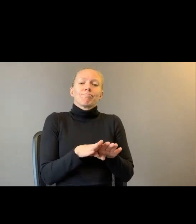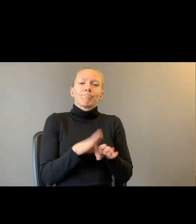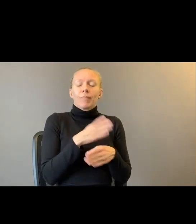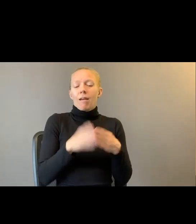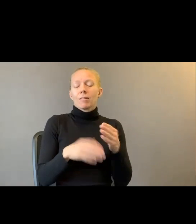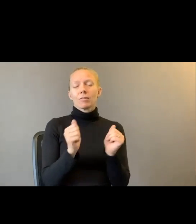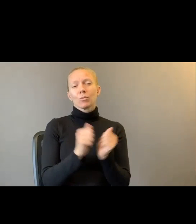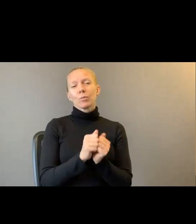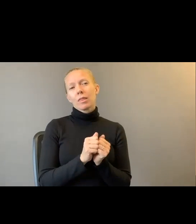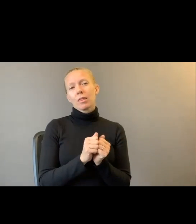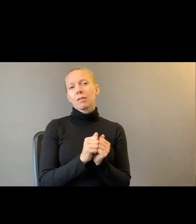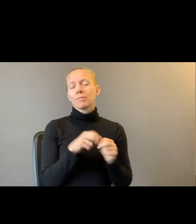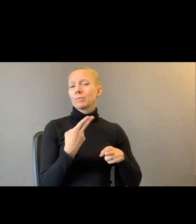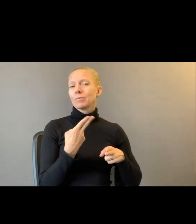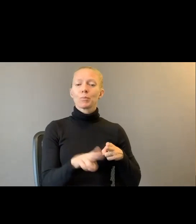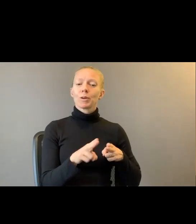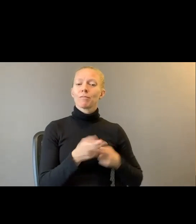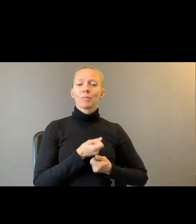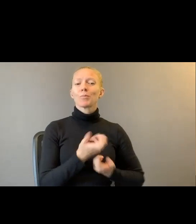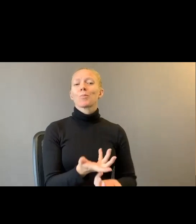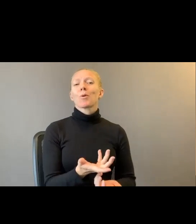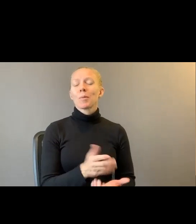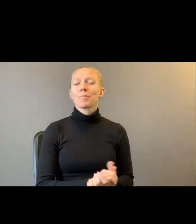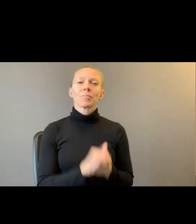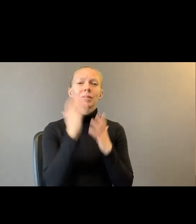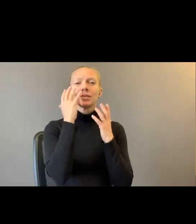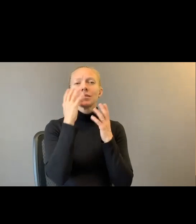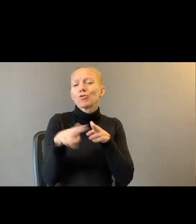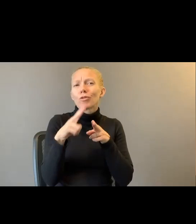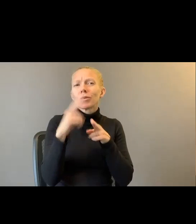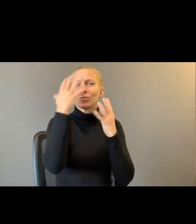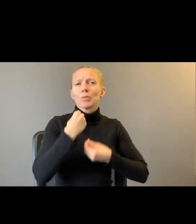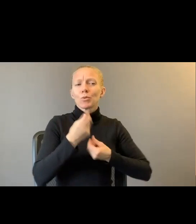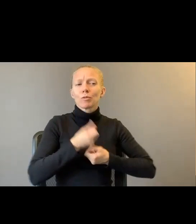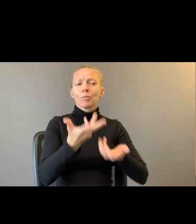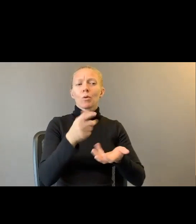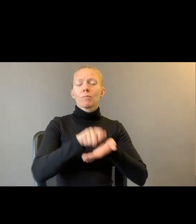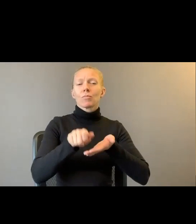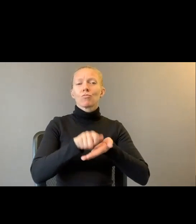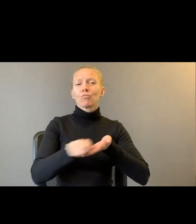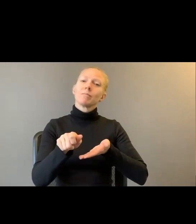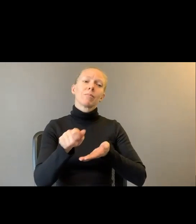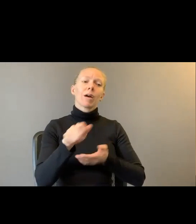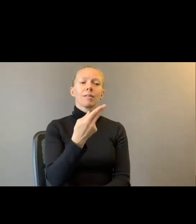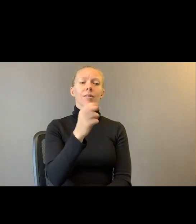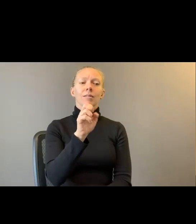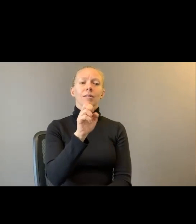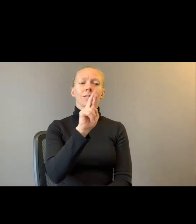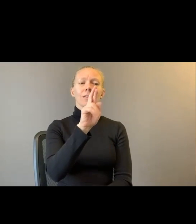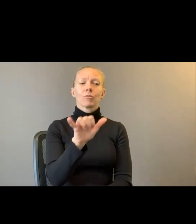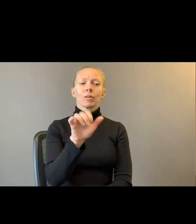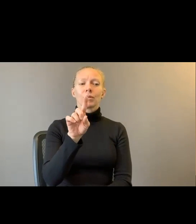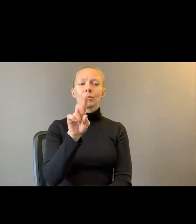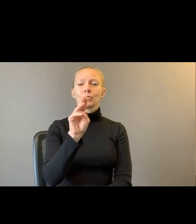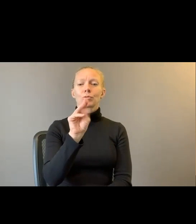It's very short, but it's a beautiful poem by Henry Dumas called Kef 12. And I like